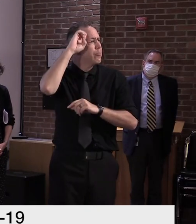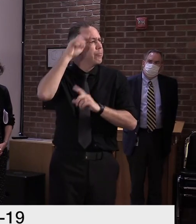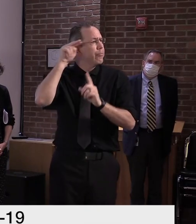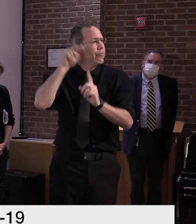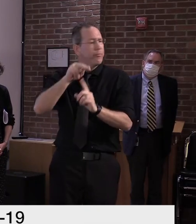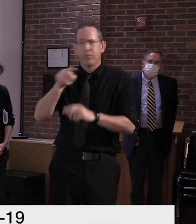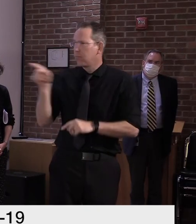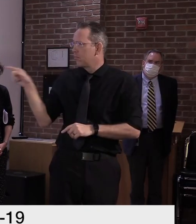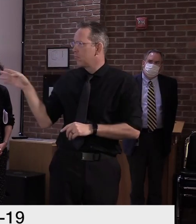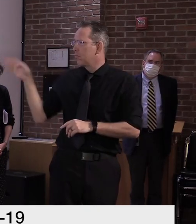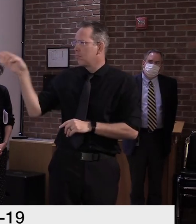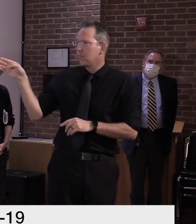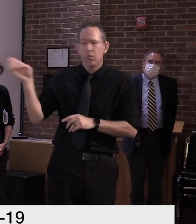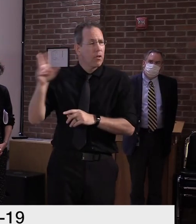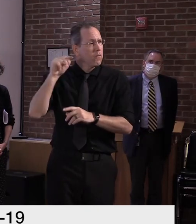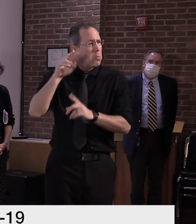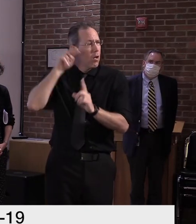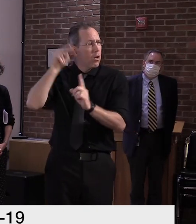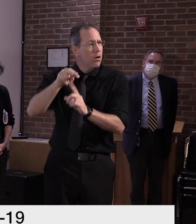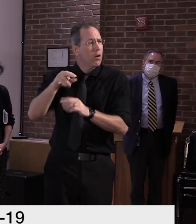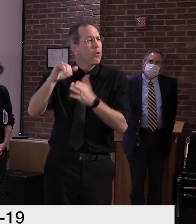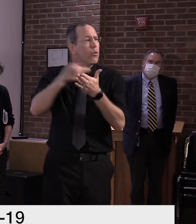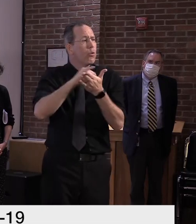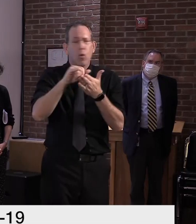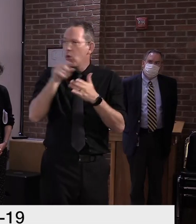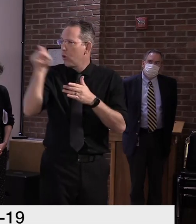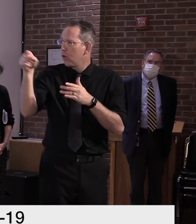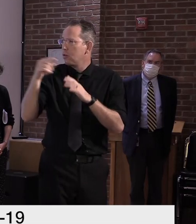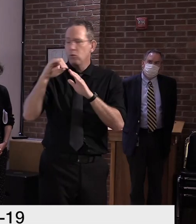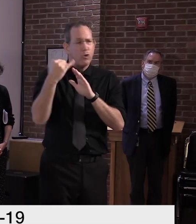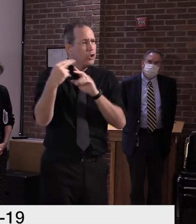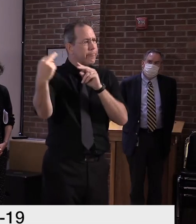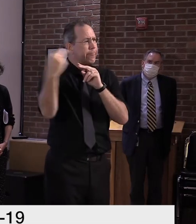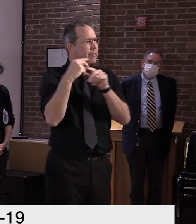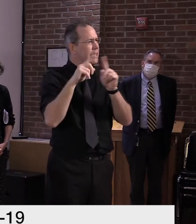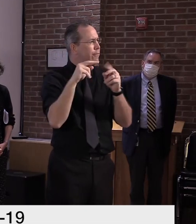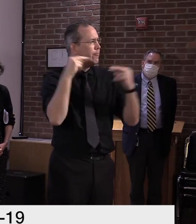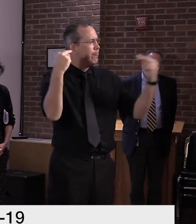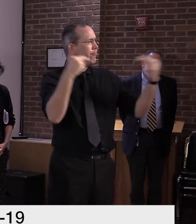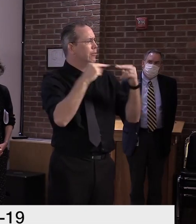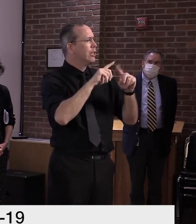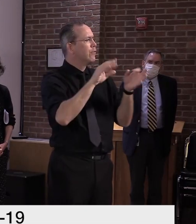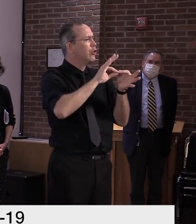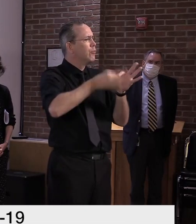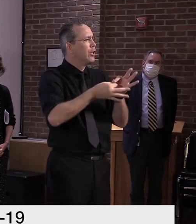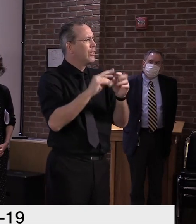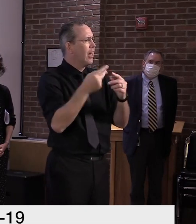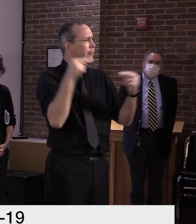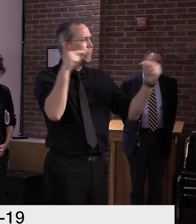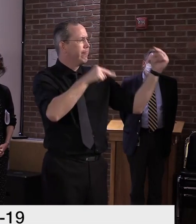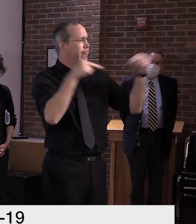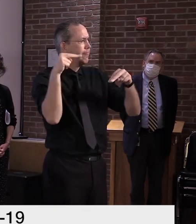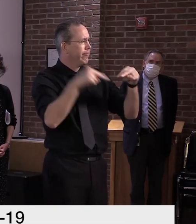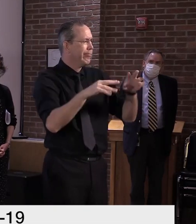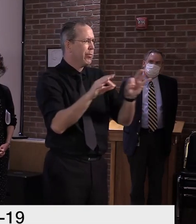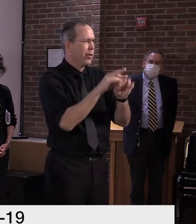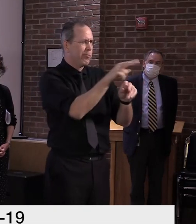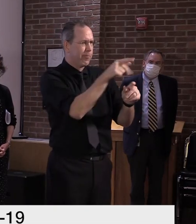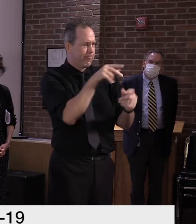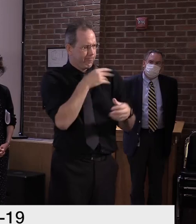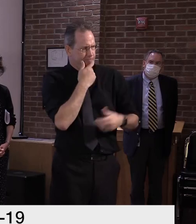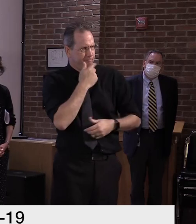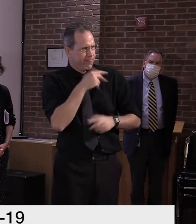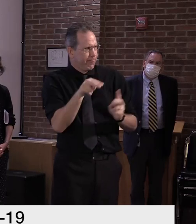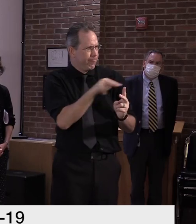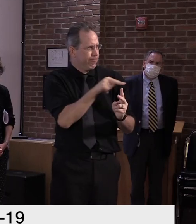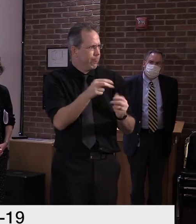earlier in the presentation, we are seeing increased increased case growth across the Northeast. So that's something that is